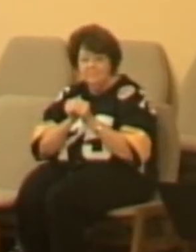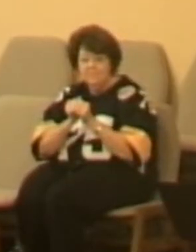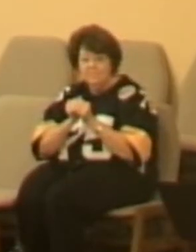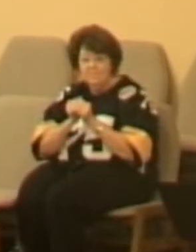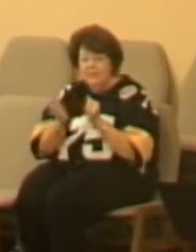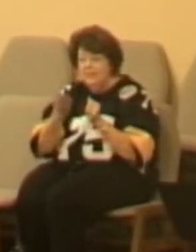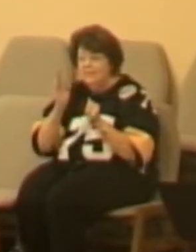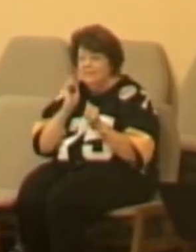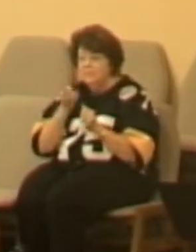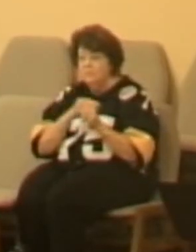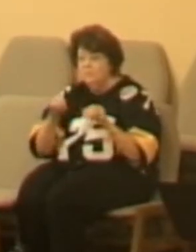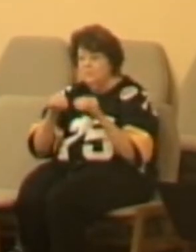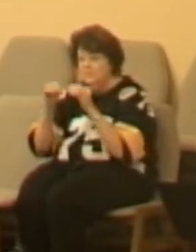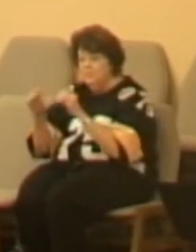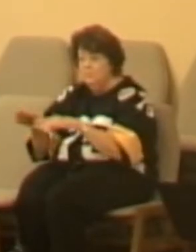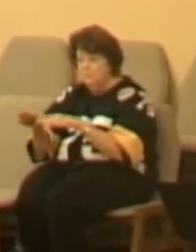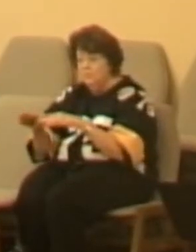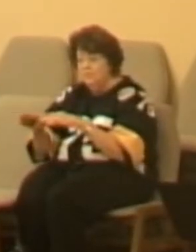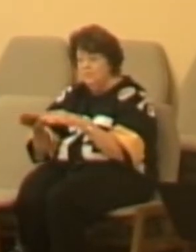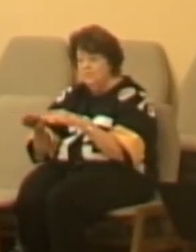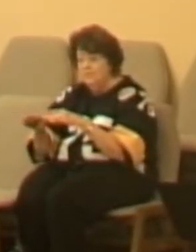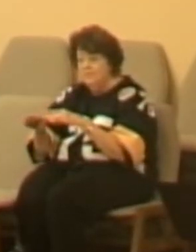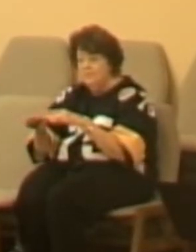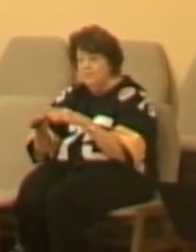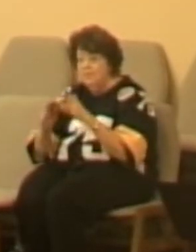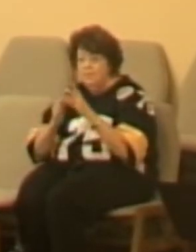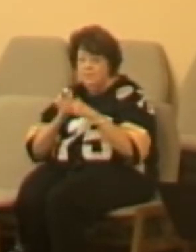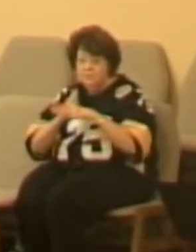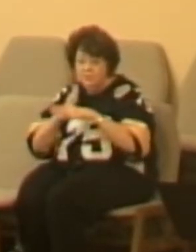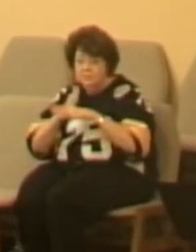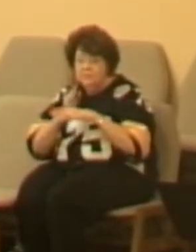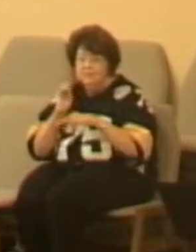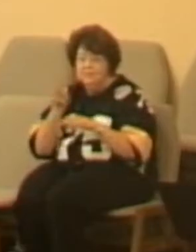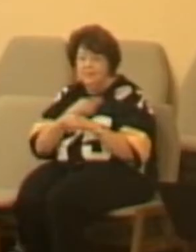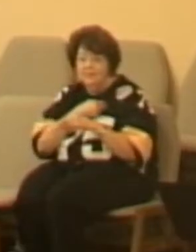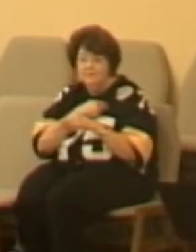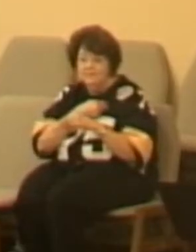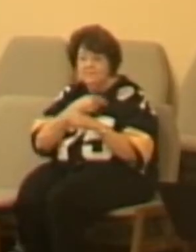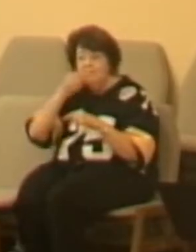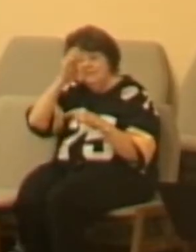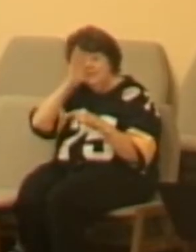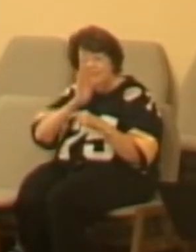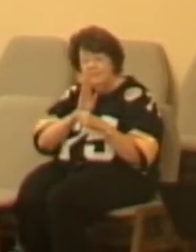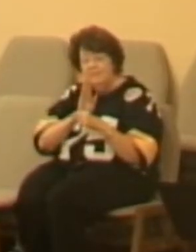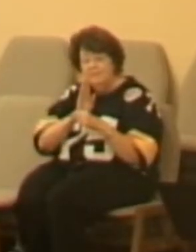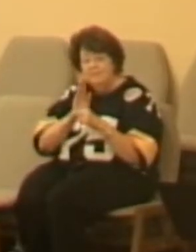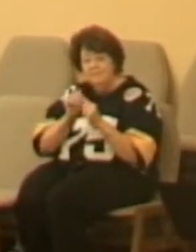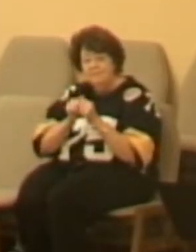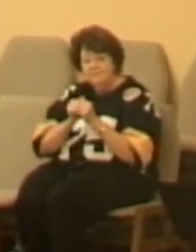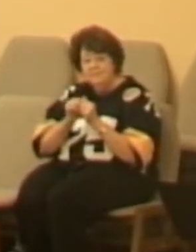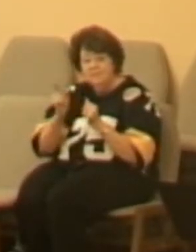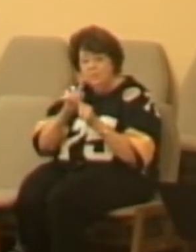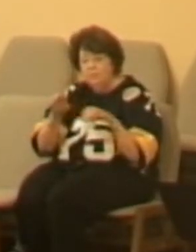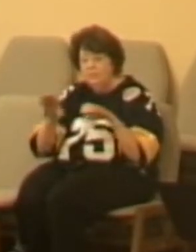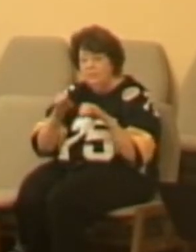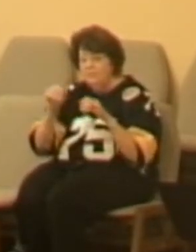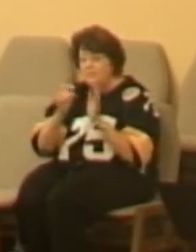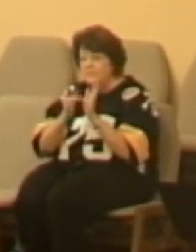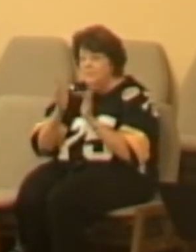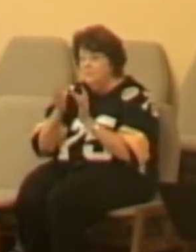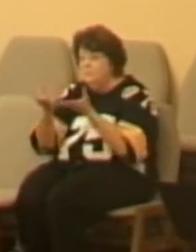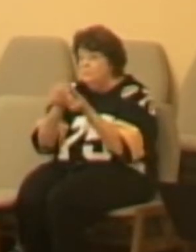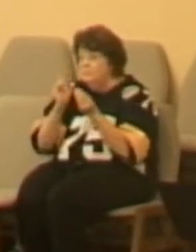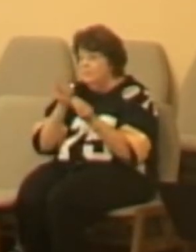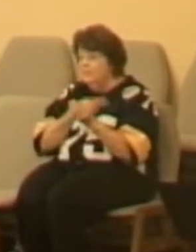set up that he's got to get through for us to get to where Jesus wants us to be. And by the way, where is it that Jesus wants us to be? What is the